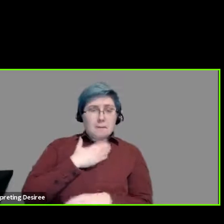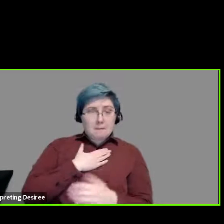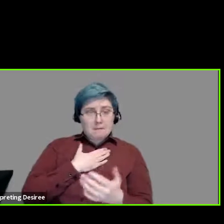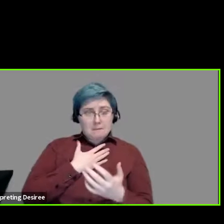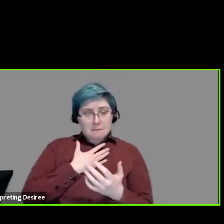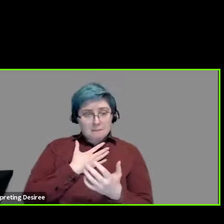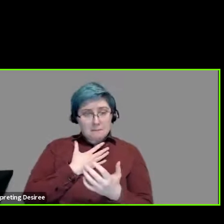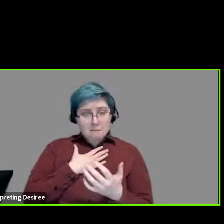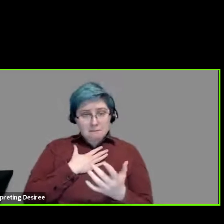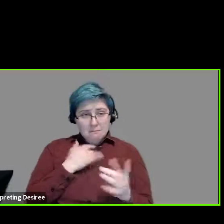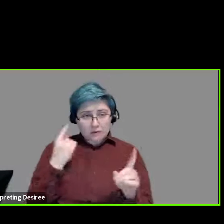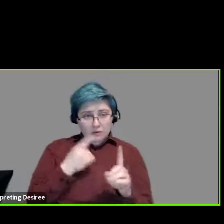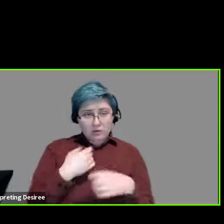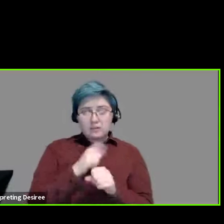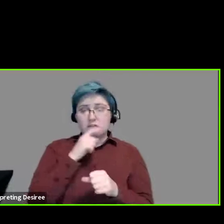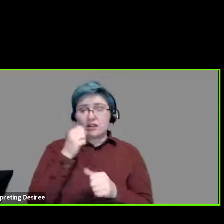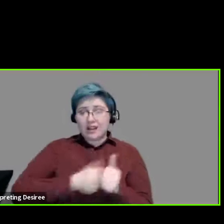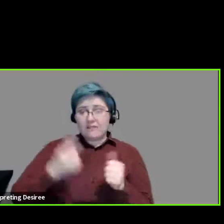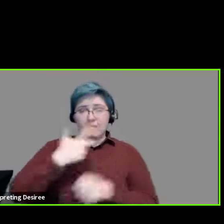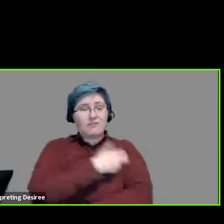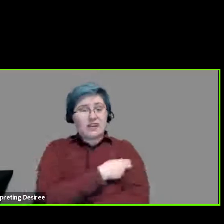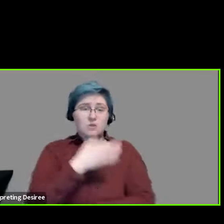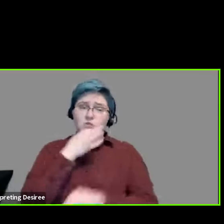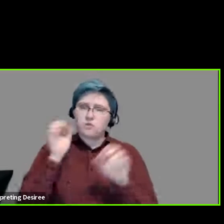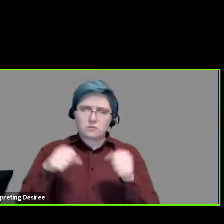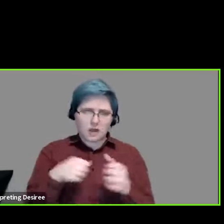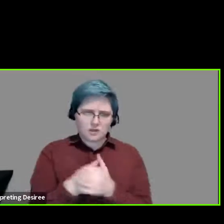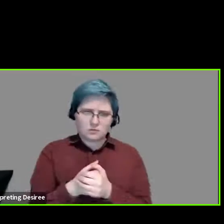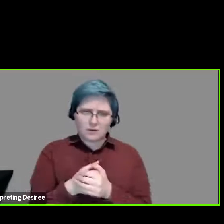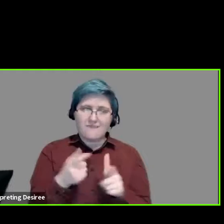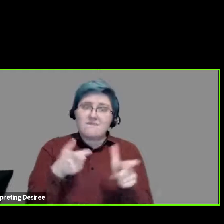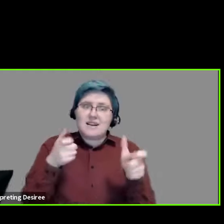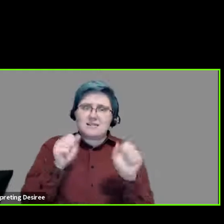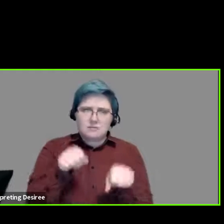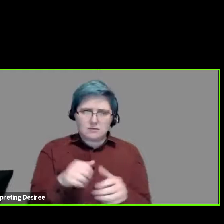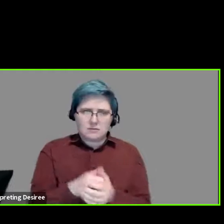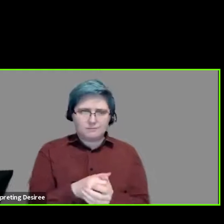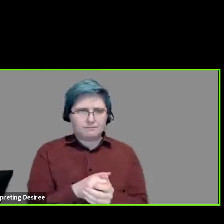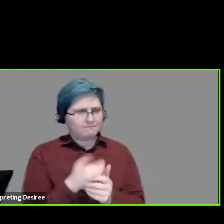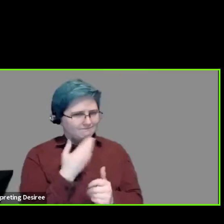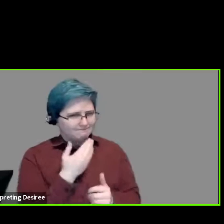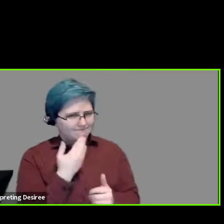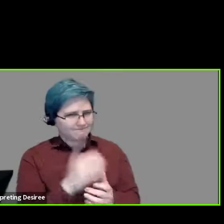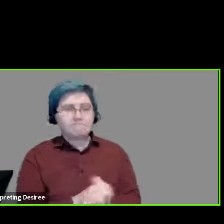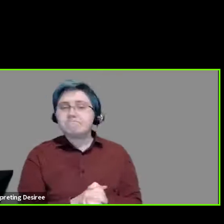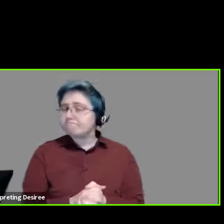is to make sure that we get everybody vaccinated as soon as we can, as fast as we can. Thank you. Sure.